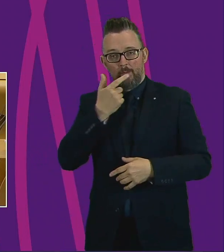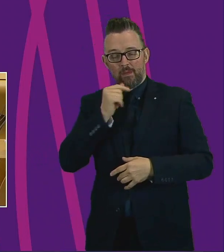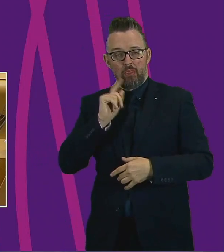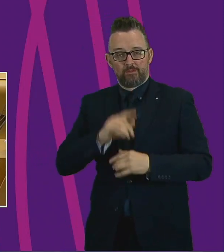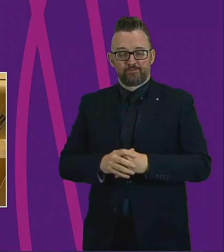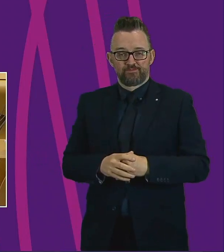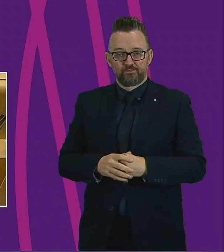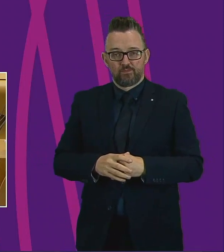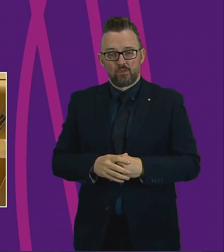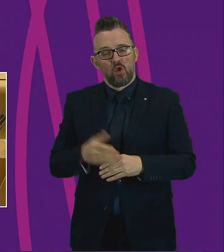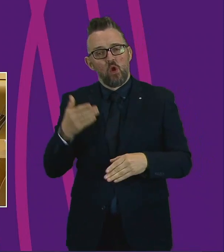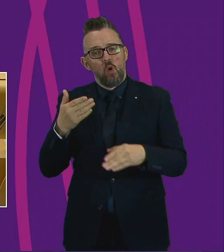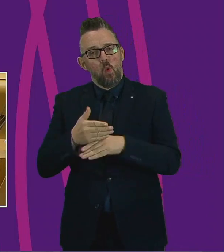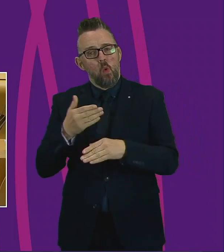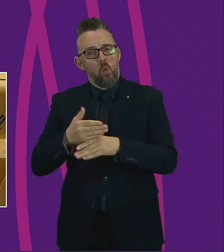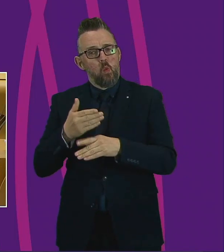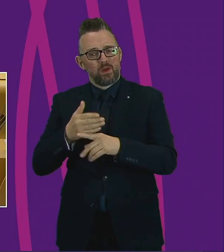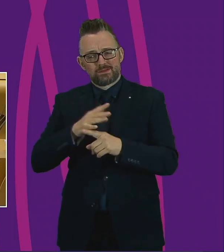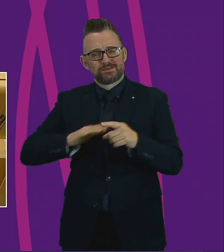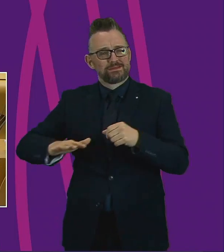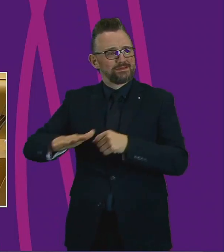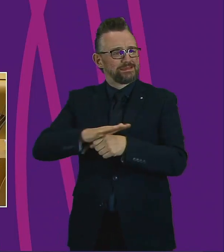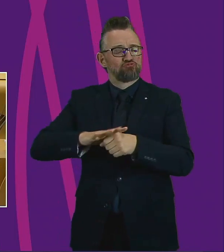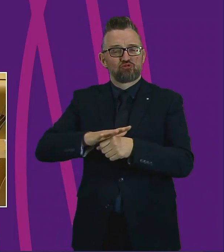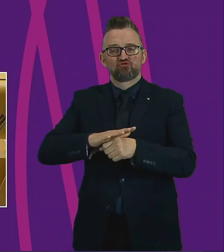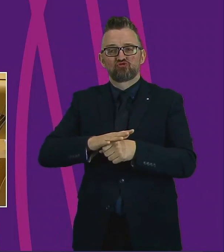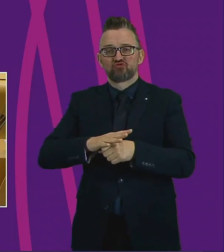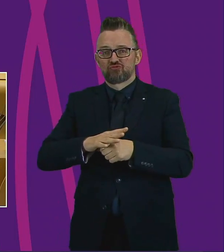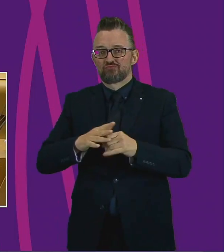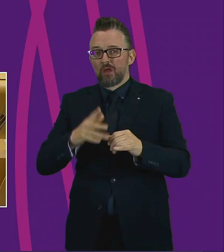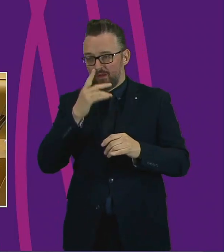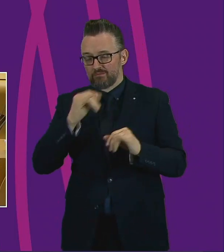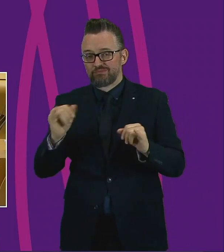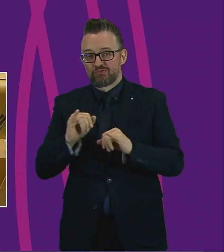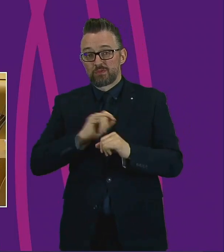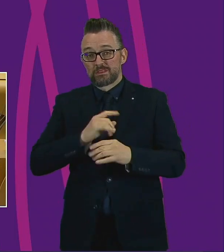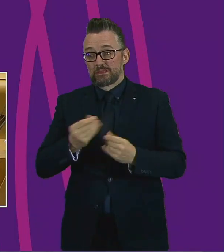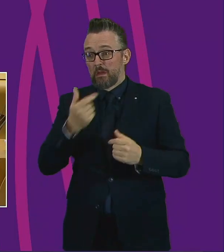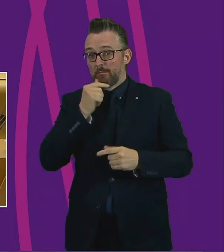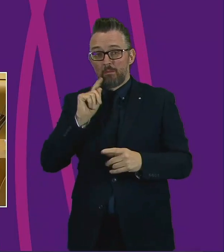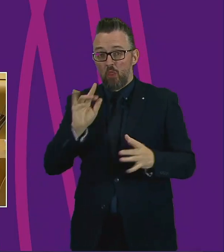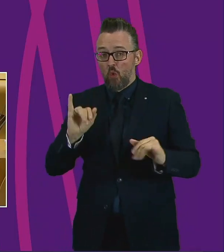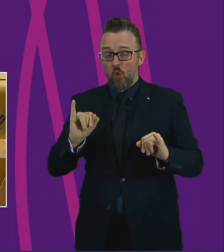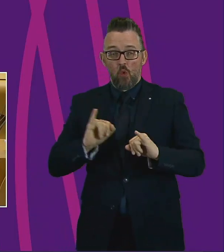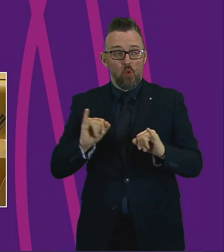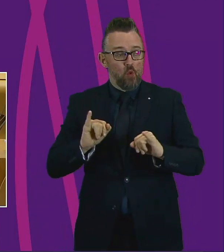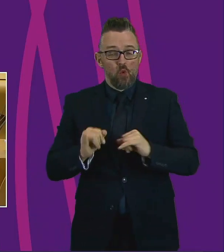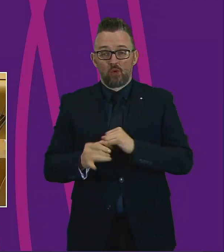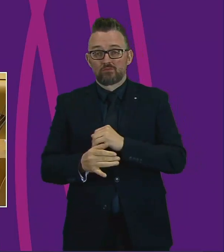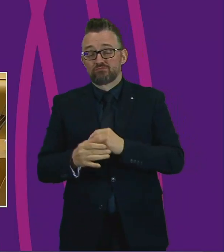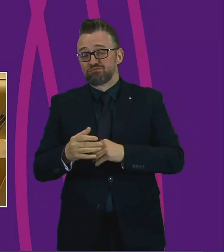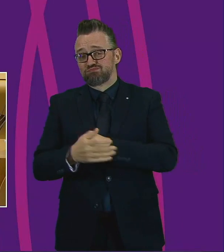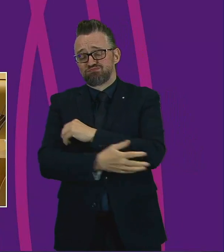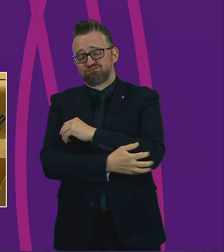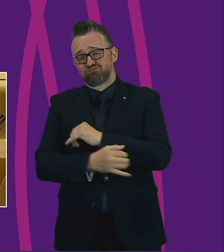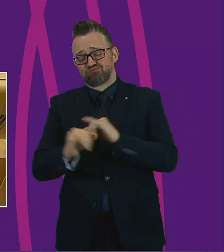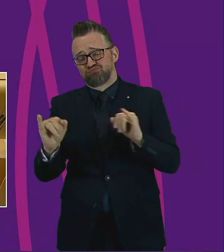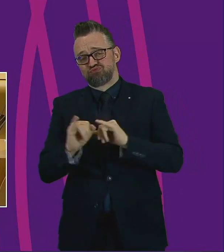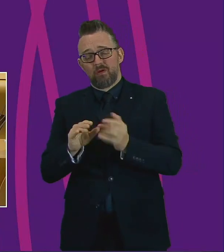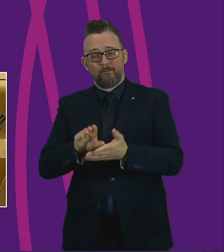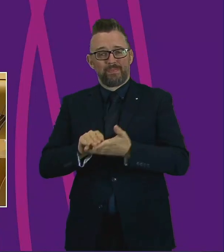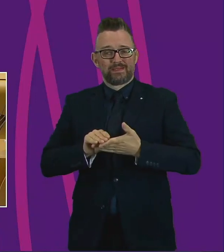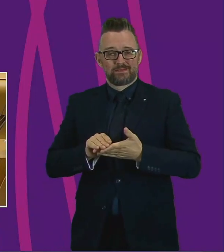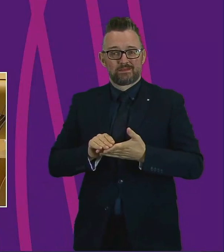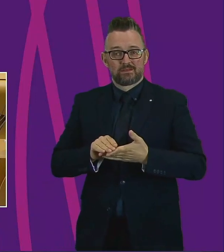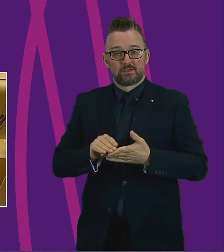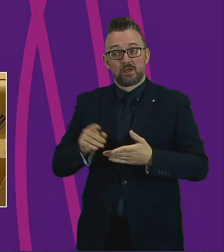across the social care sector varied, but now we know how poorly paid and insecure many social care contracts are. And we knew that councils were